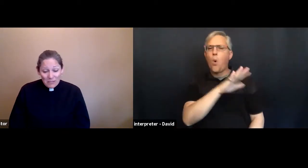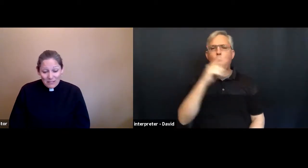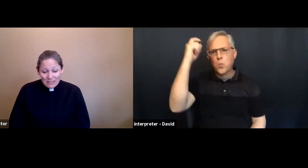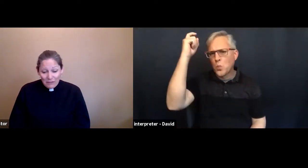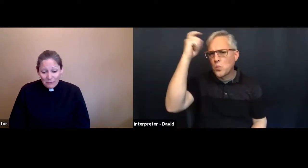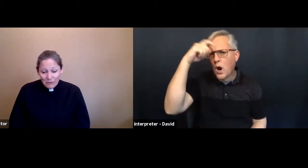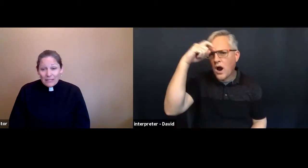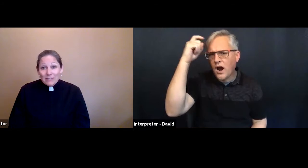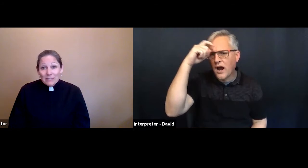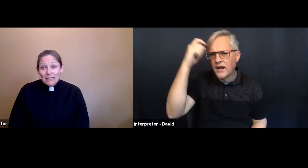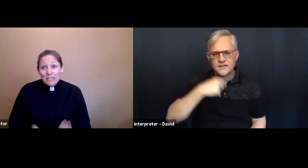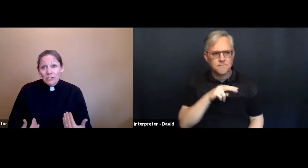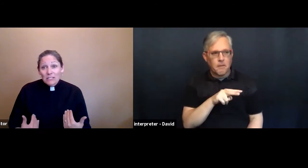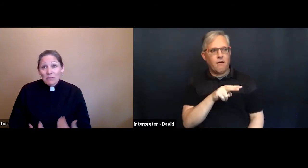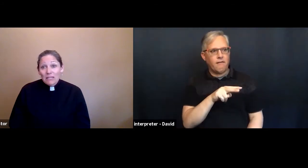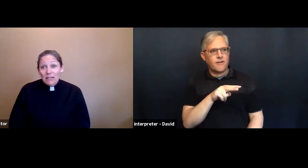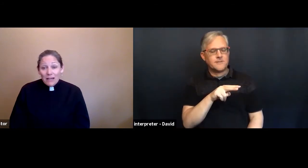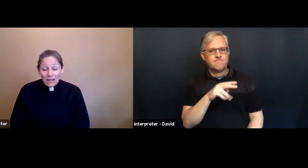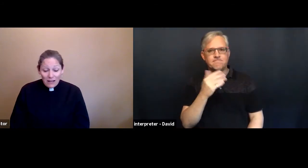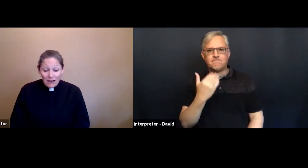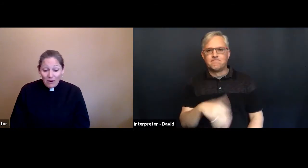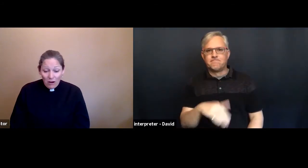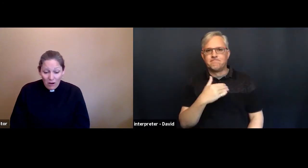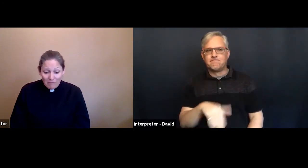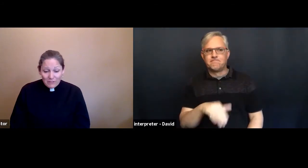be insightful, and it teaches me often.